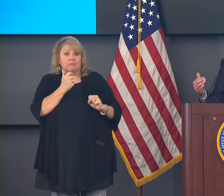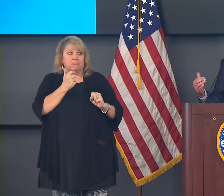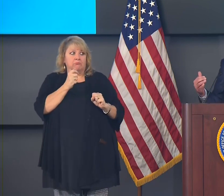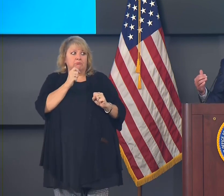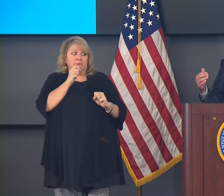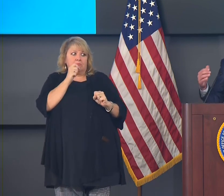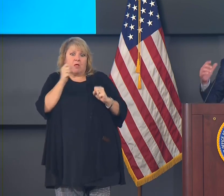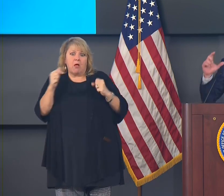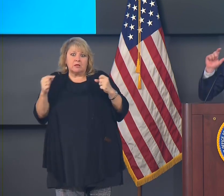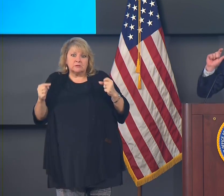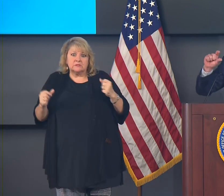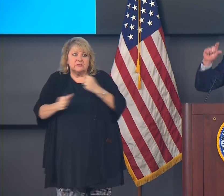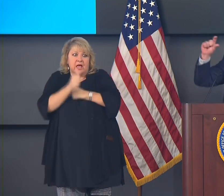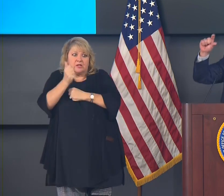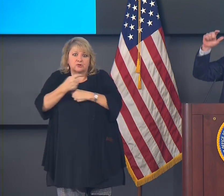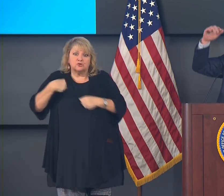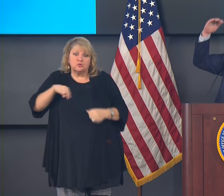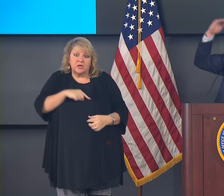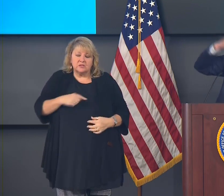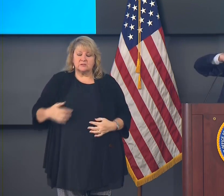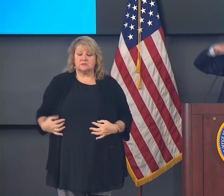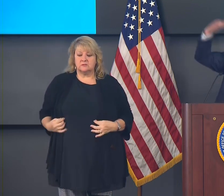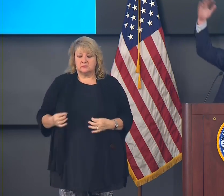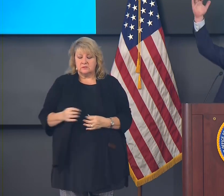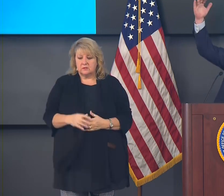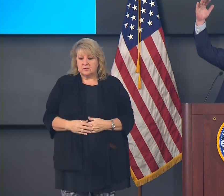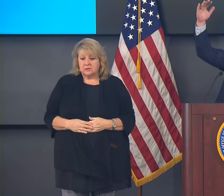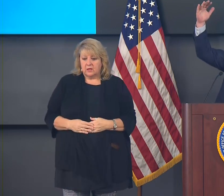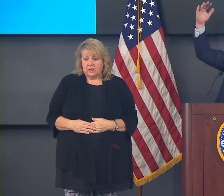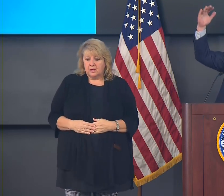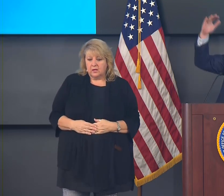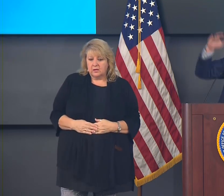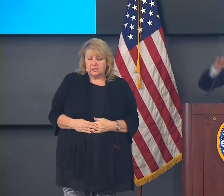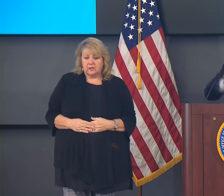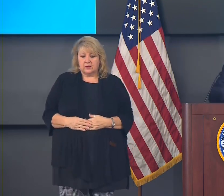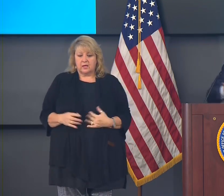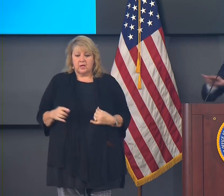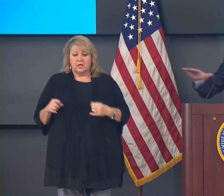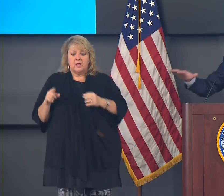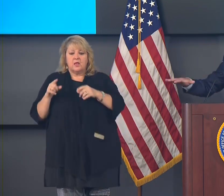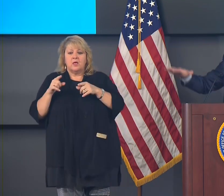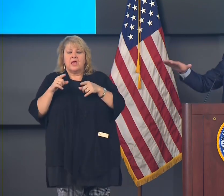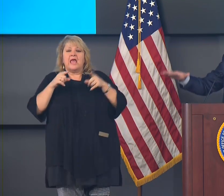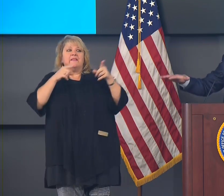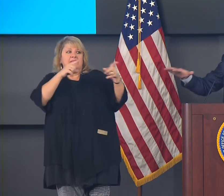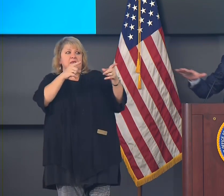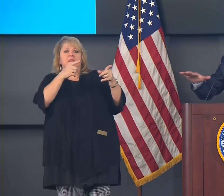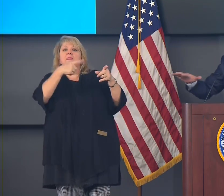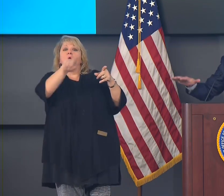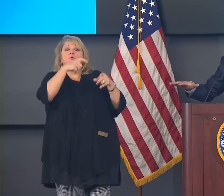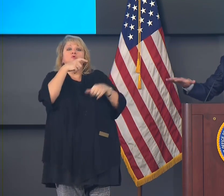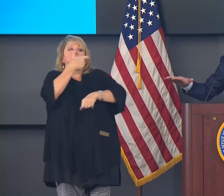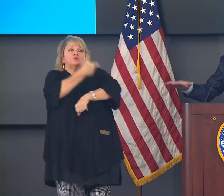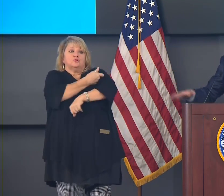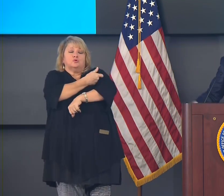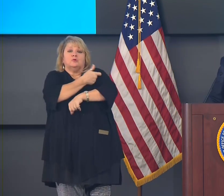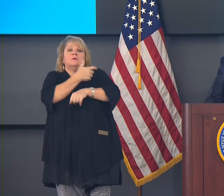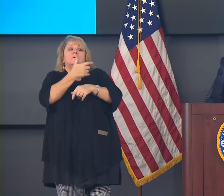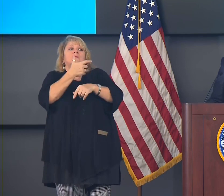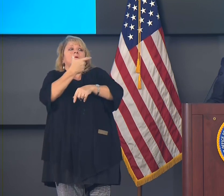rather than taking them sequentially and causing a long period of time to elapse. They took them consecutively at the same time